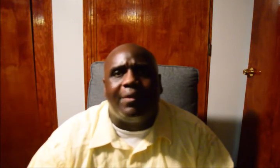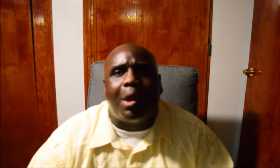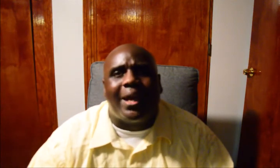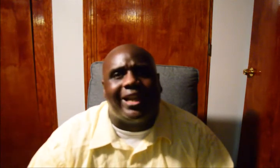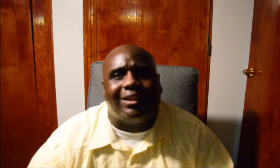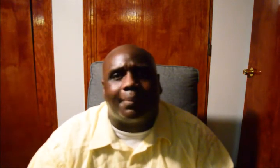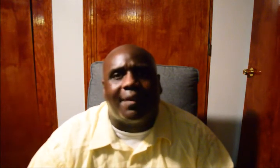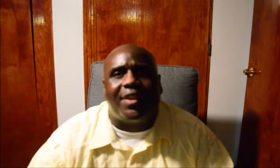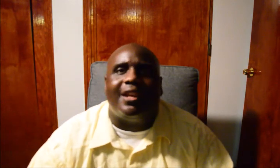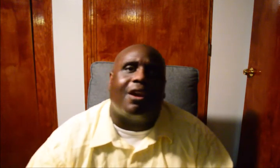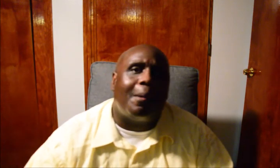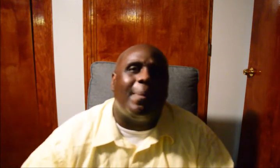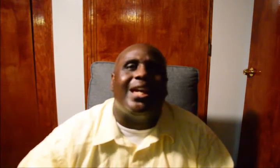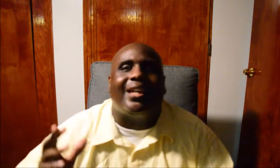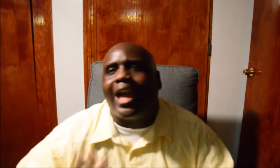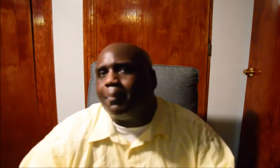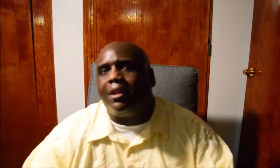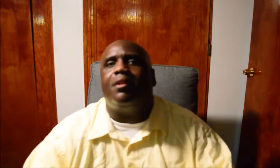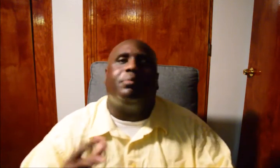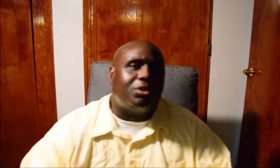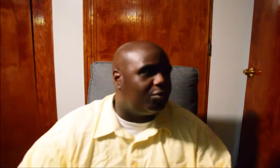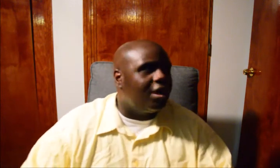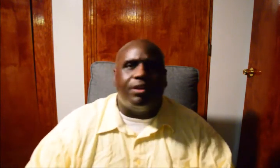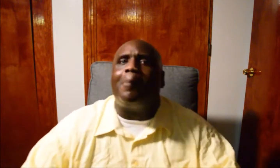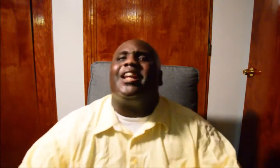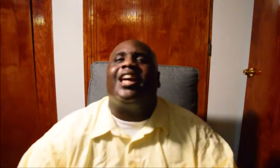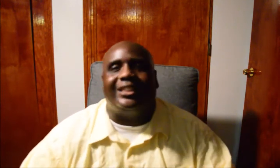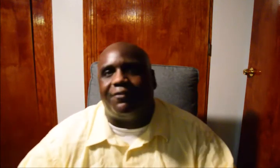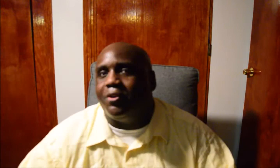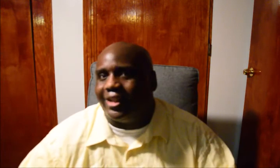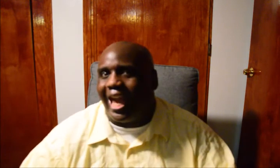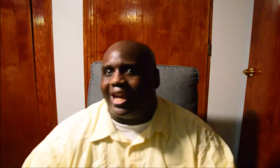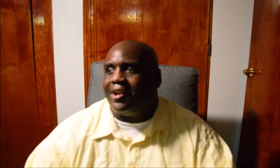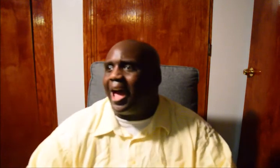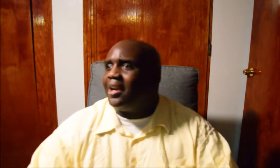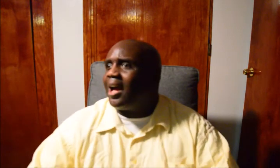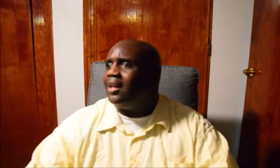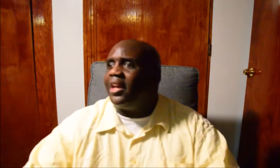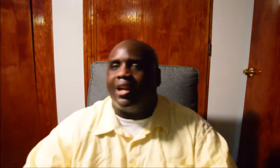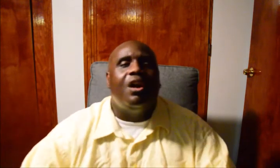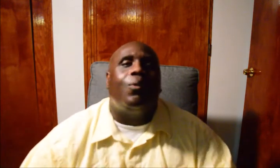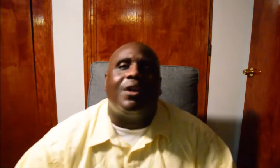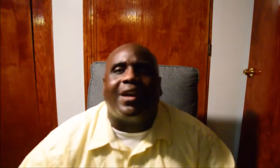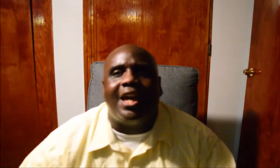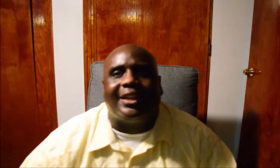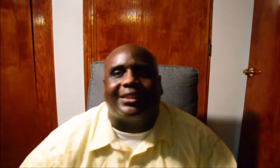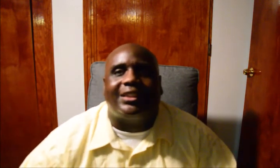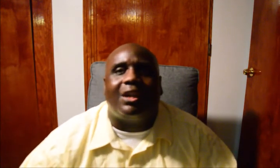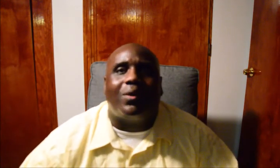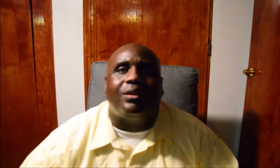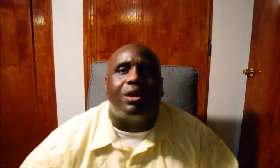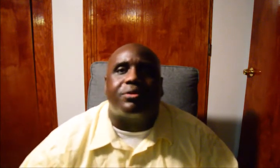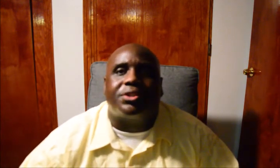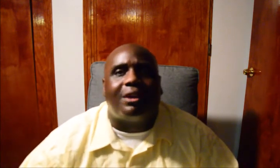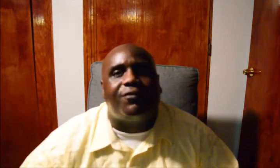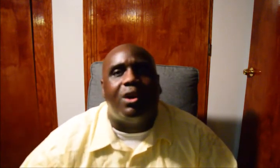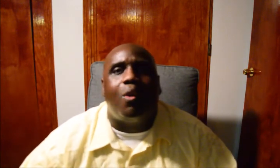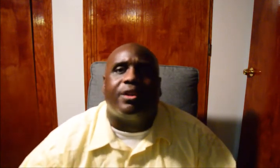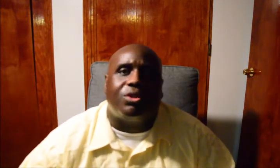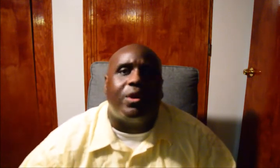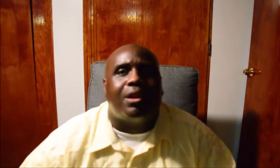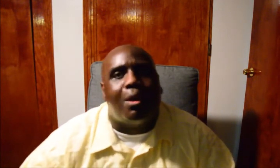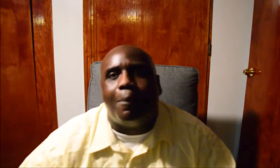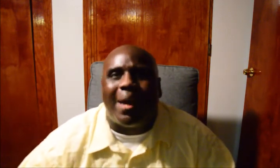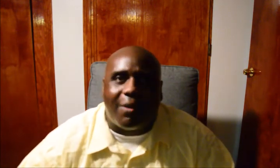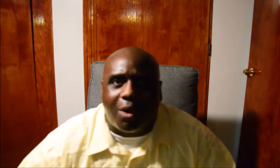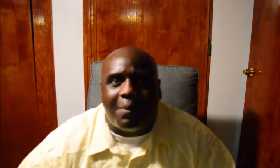I mean, nobody cares about that and her being gay, but dude, nobody cares if you're gay or not. Golly, whatever kind of secret little stuff you